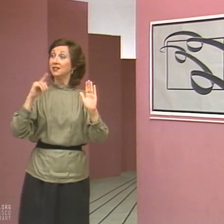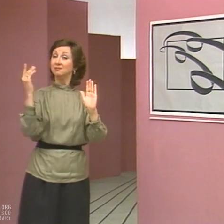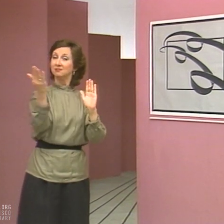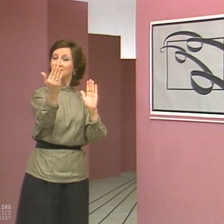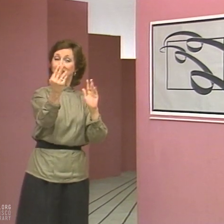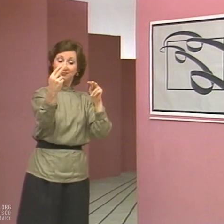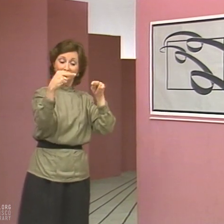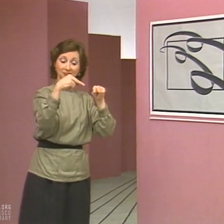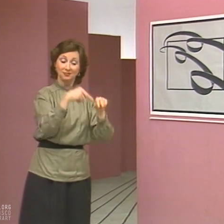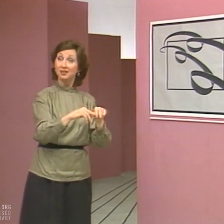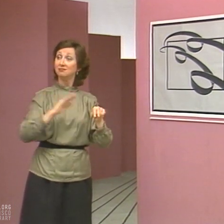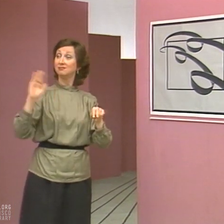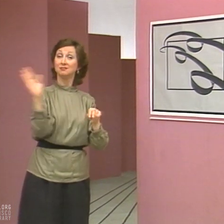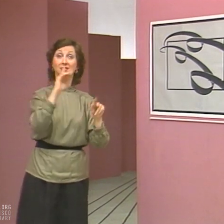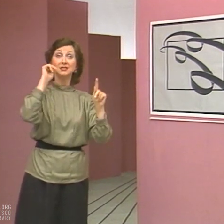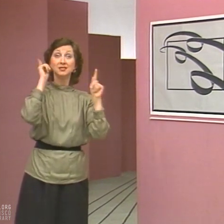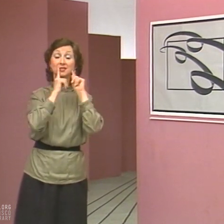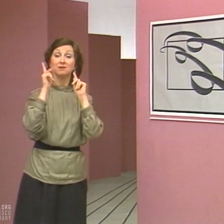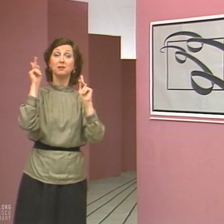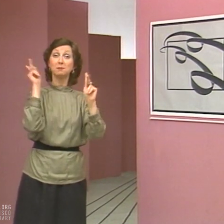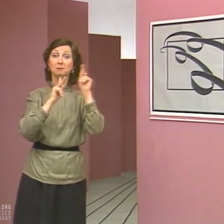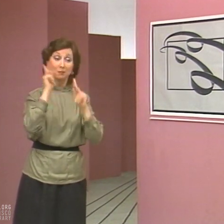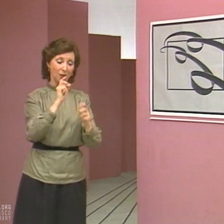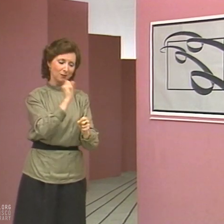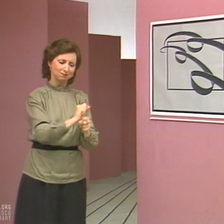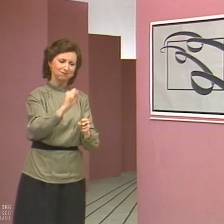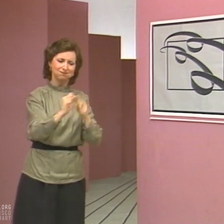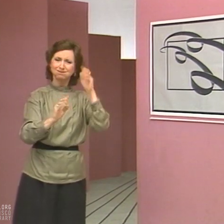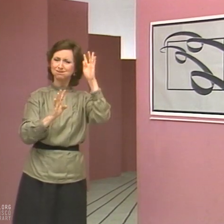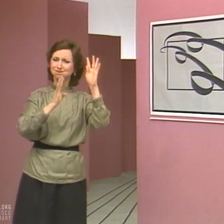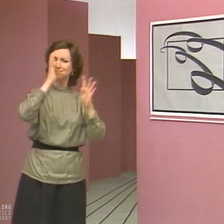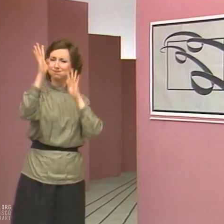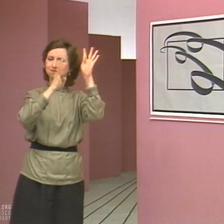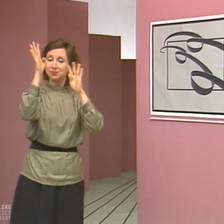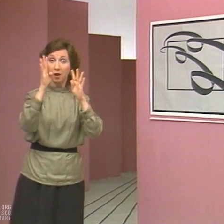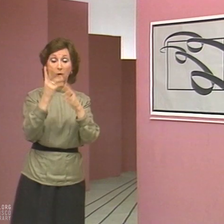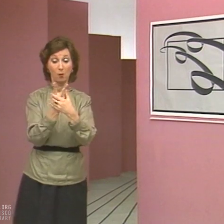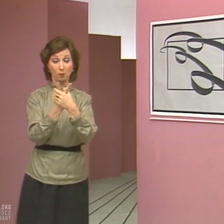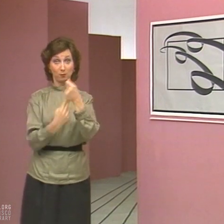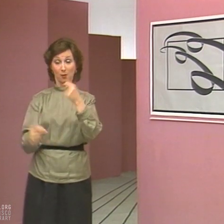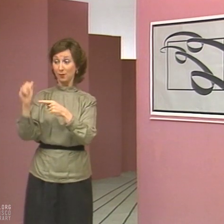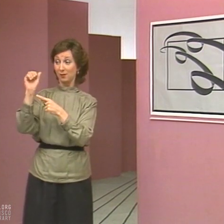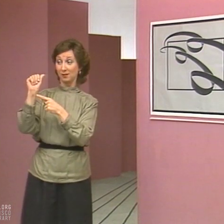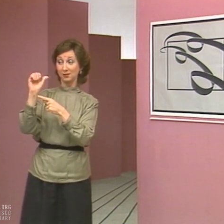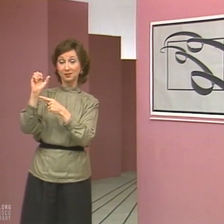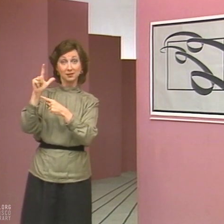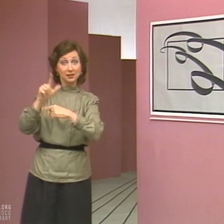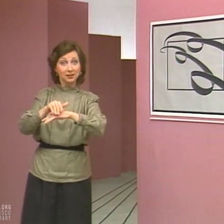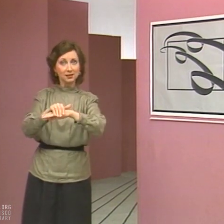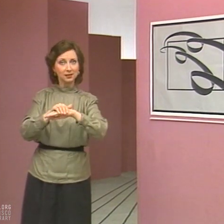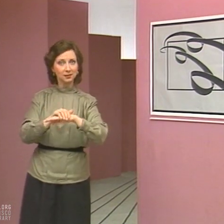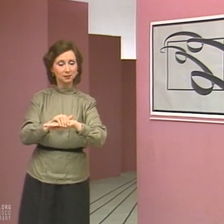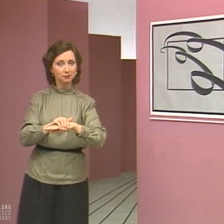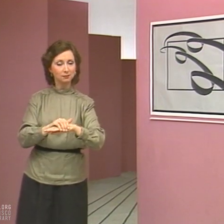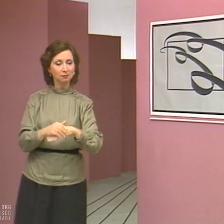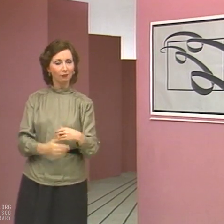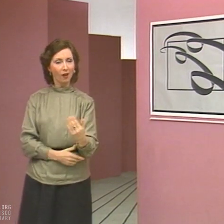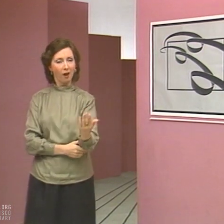English and in American Sign Language. Recently, in San Francisco, several specialists